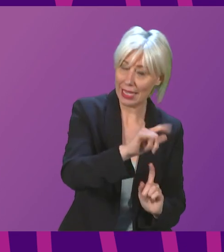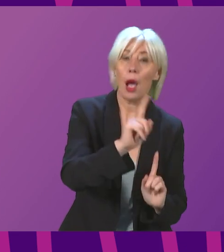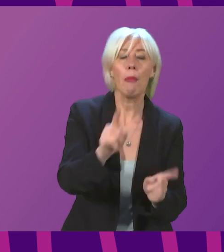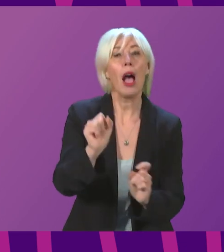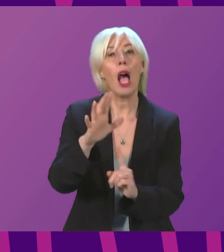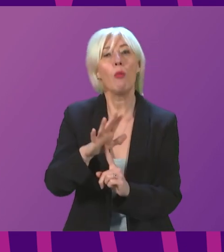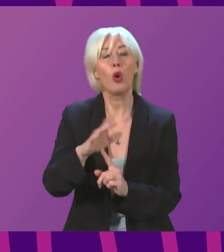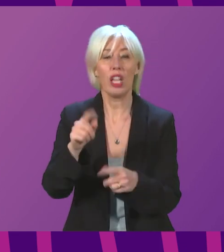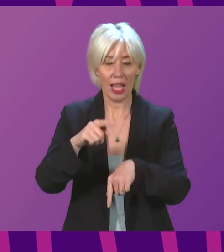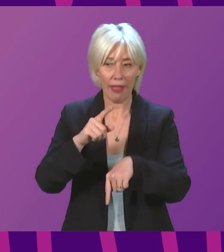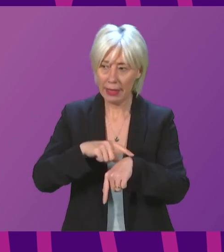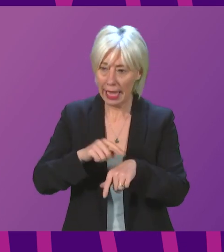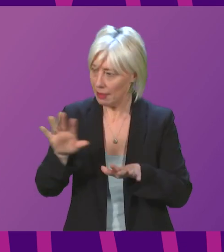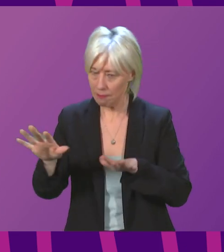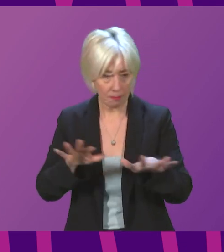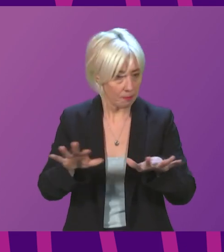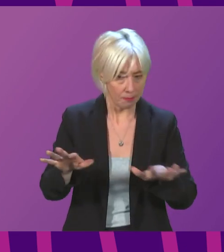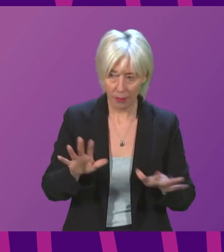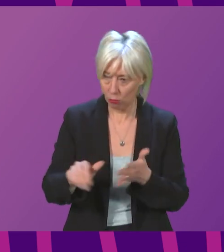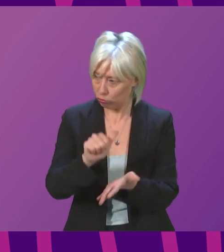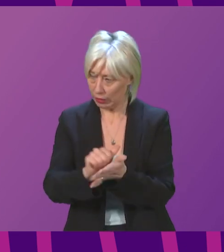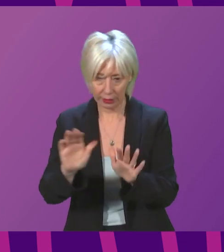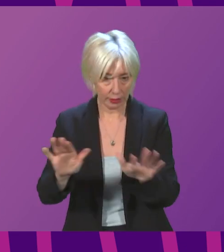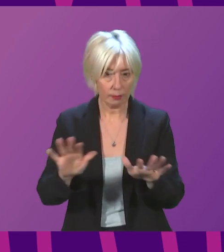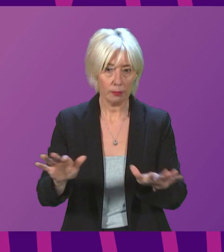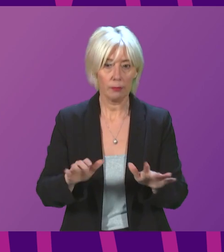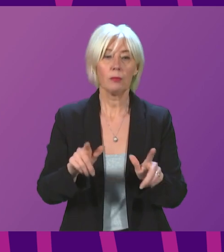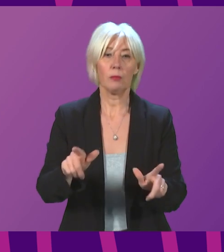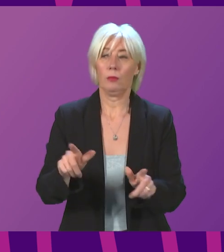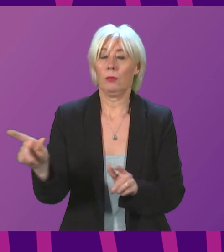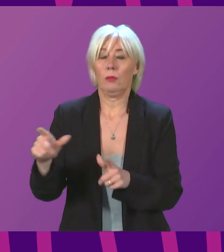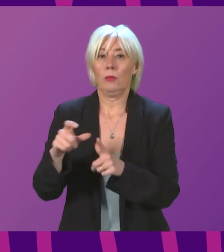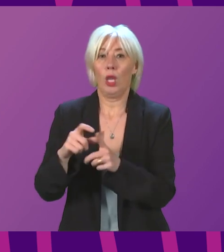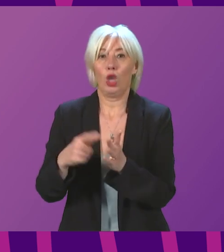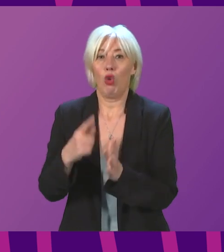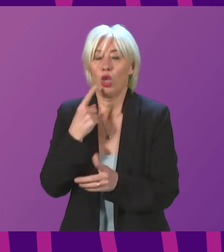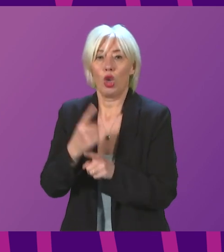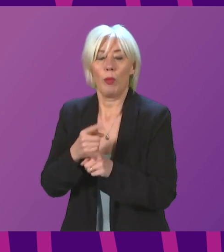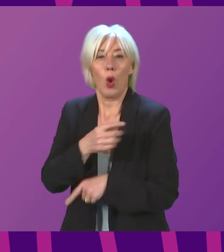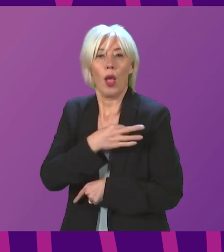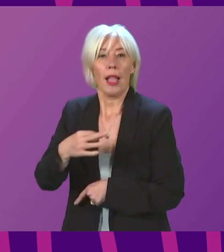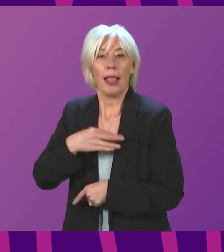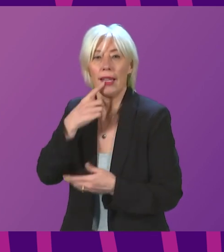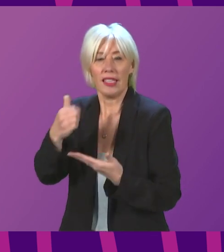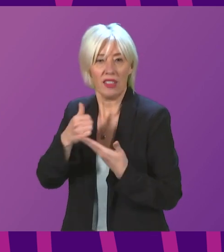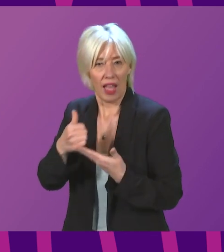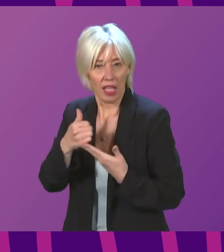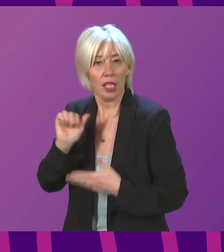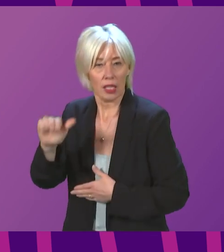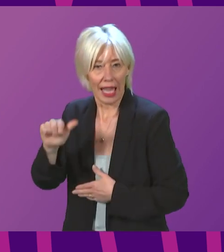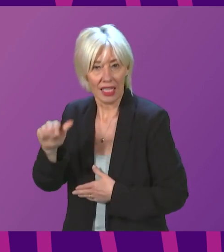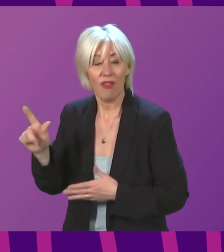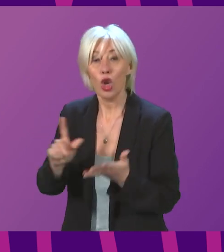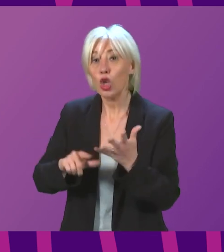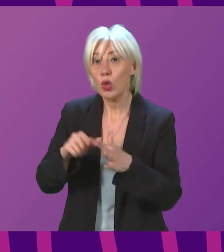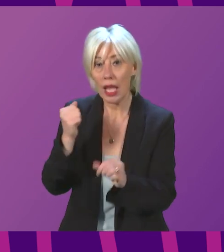important that we get the timing of all of this right. Douglas Ross talked about clinical advisers that he's quoted. talked about the clinical advisers